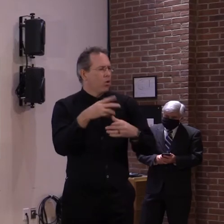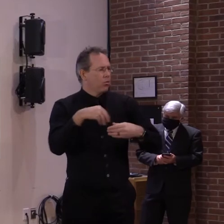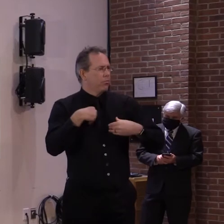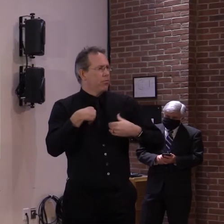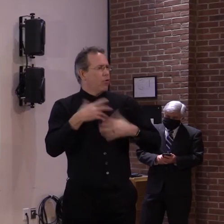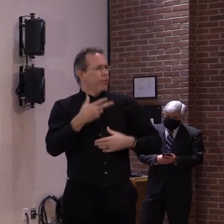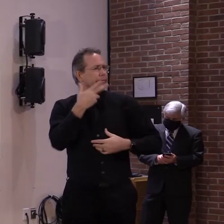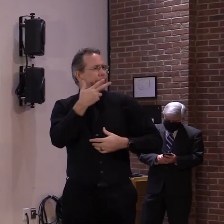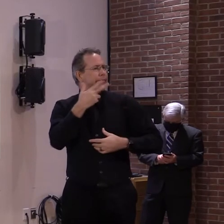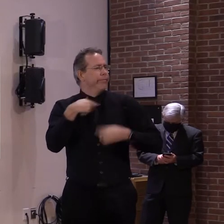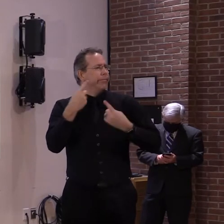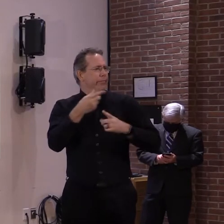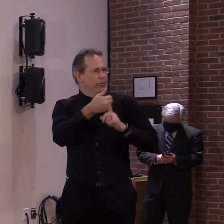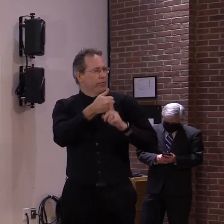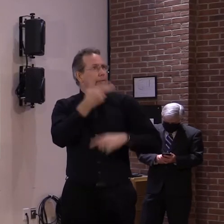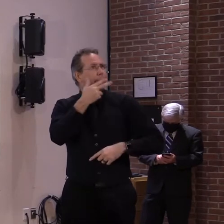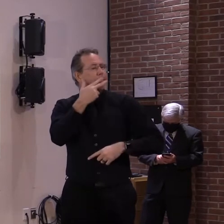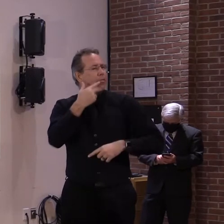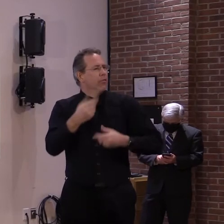more serious outcome.